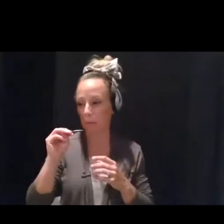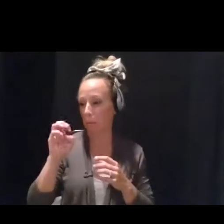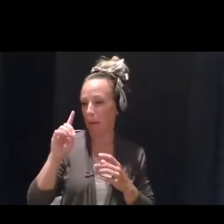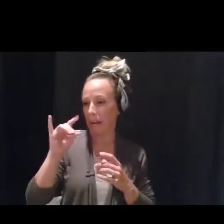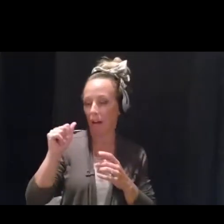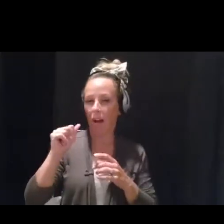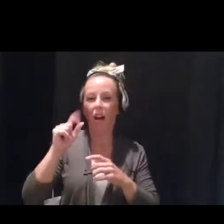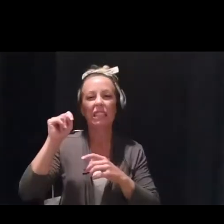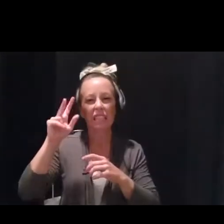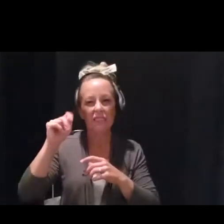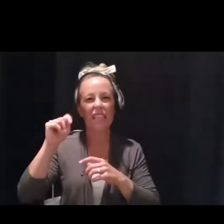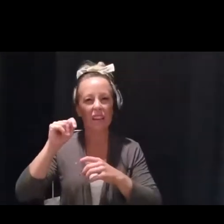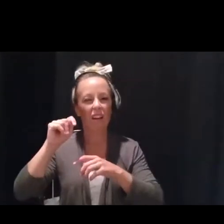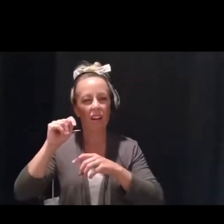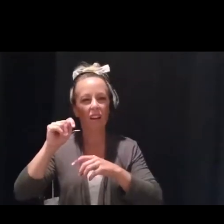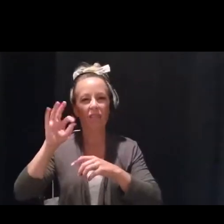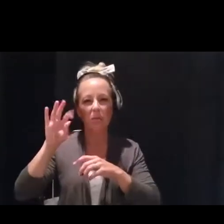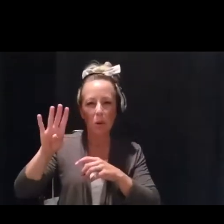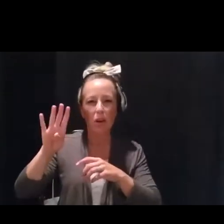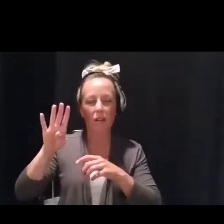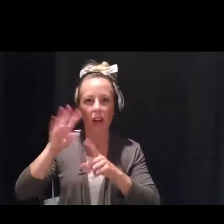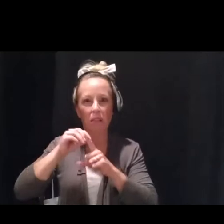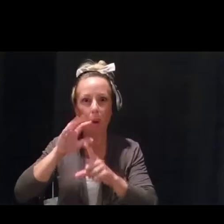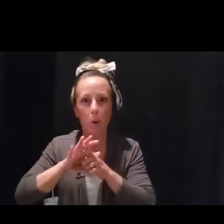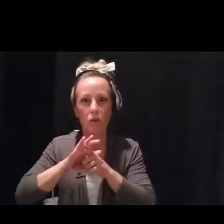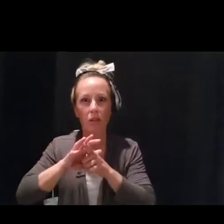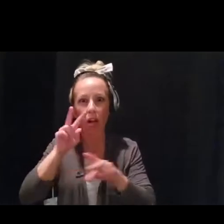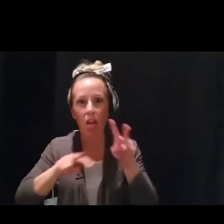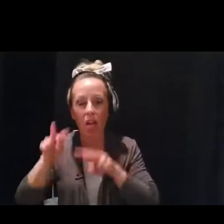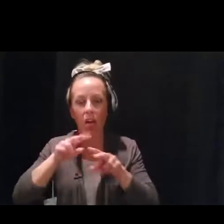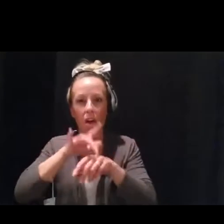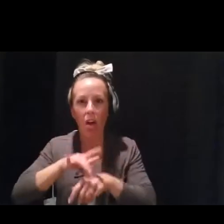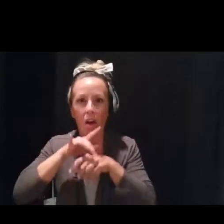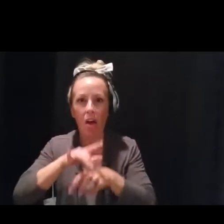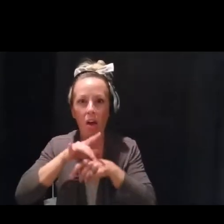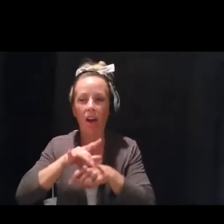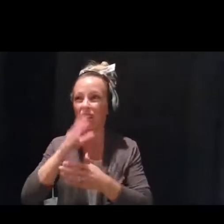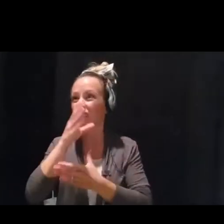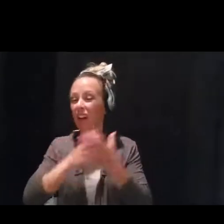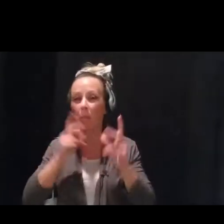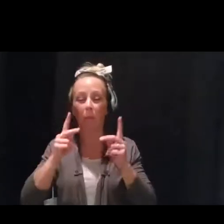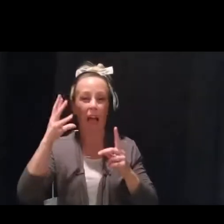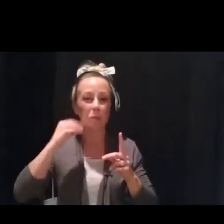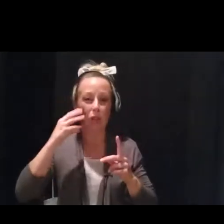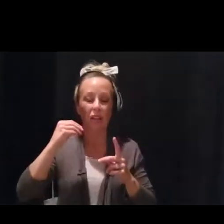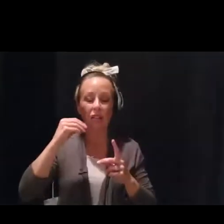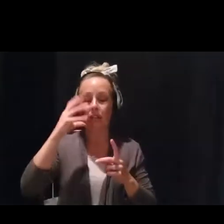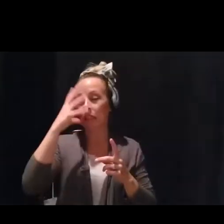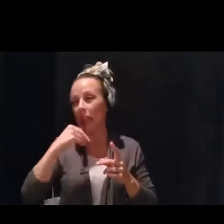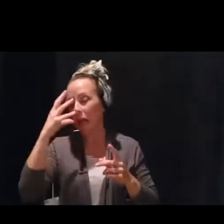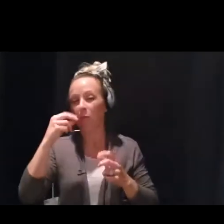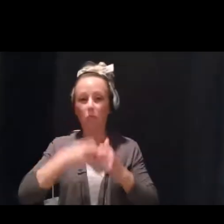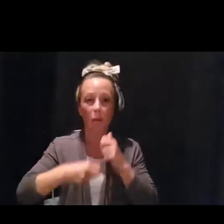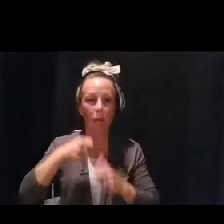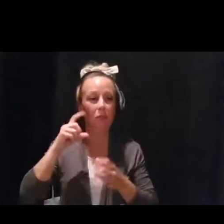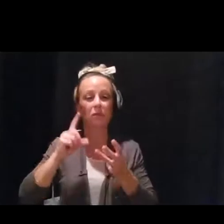We dropped off in our exercise. Our sleep got disrupted. We may have been experiencing more emotional mood swings,